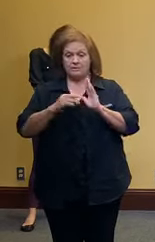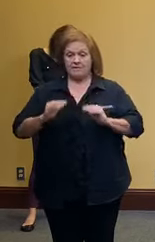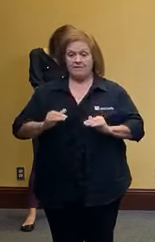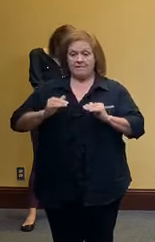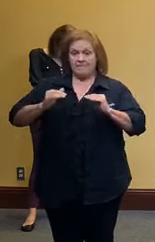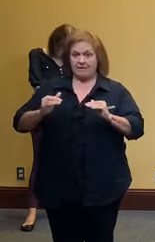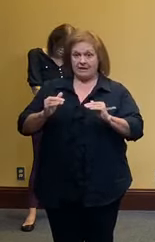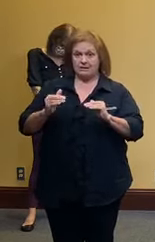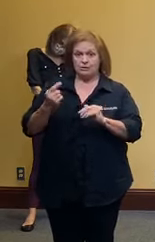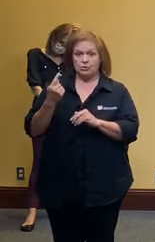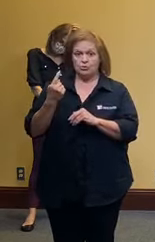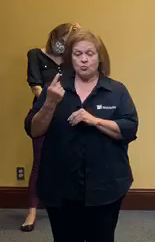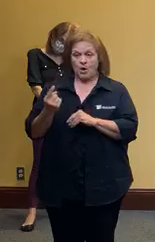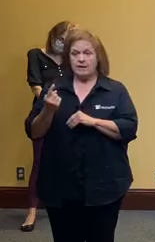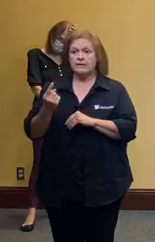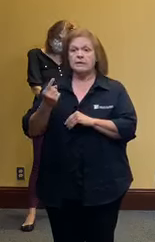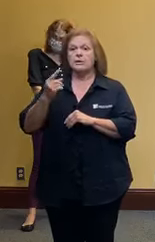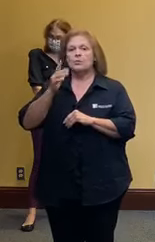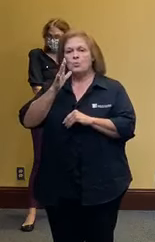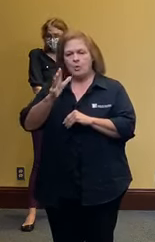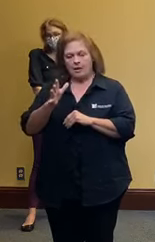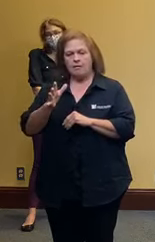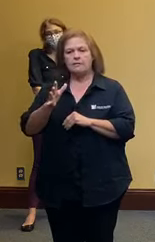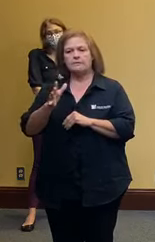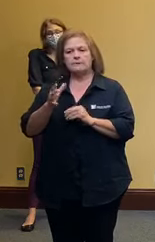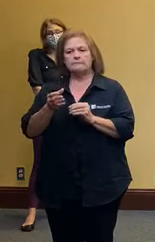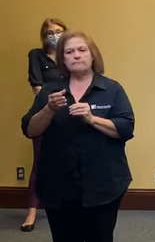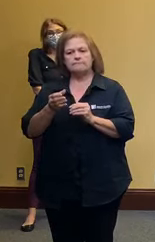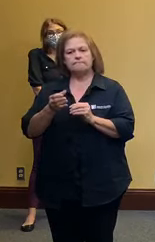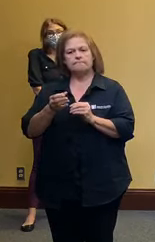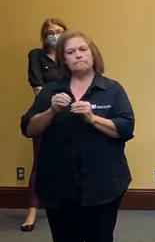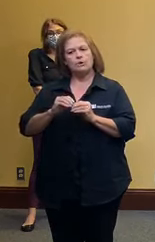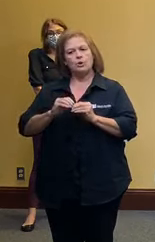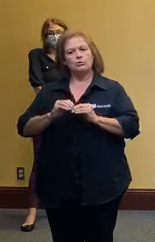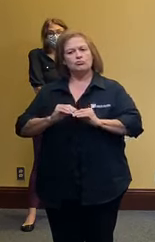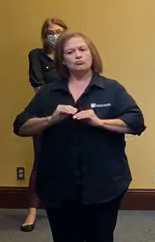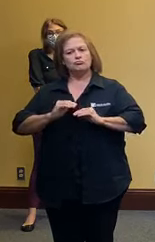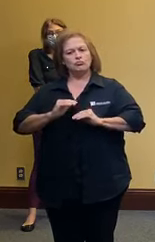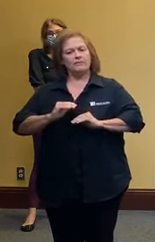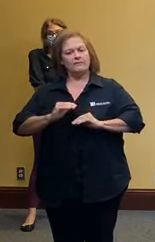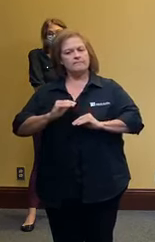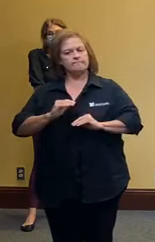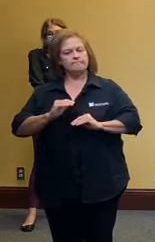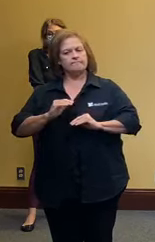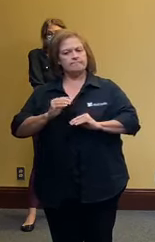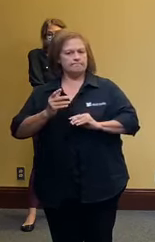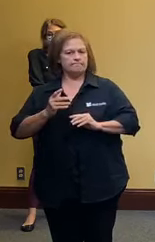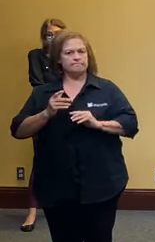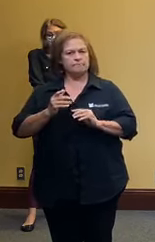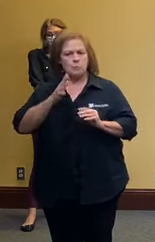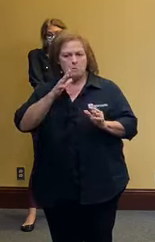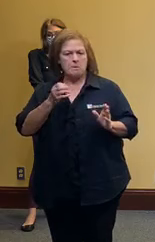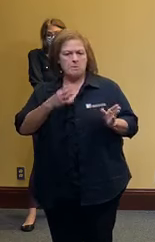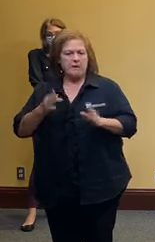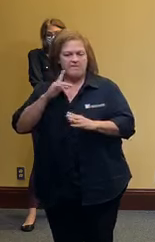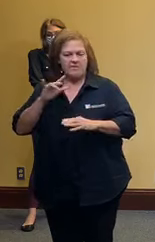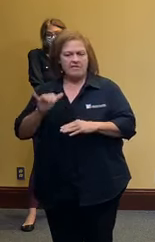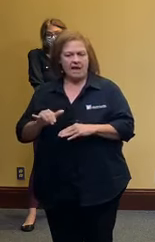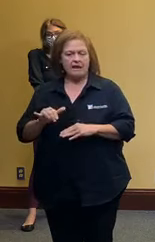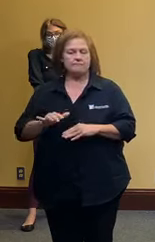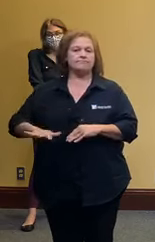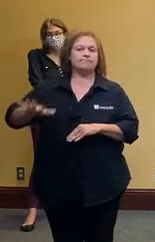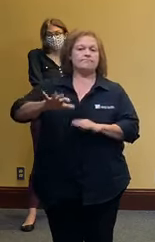some instances um will be more restrictive we can prepare for that uh and uh specific then